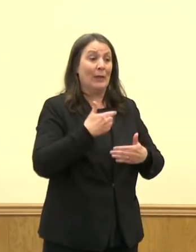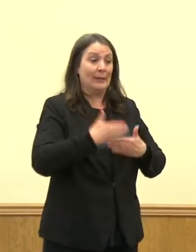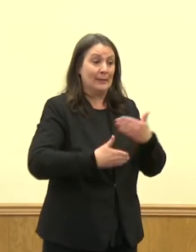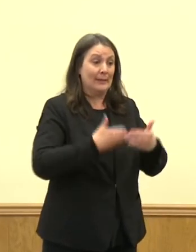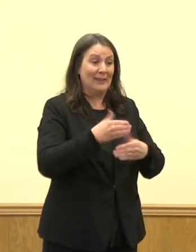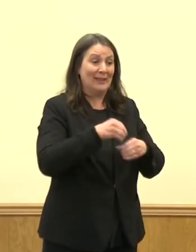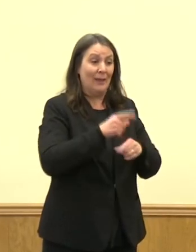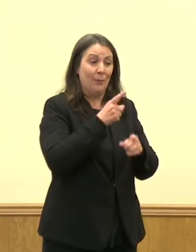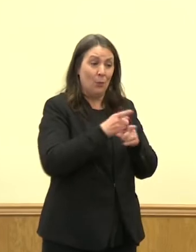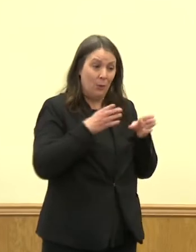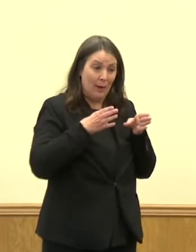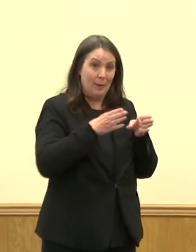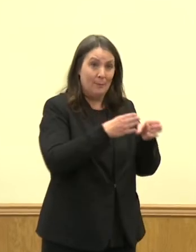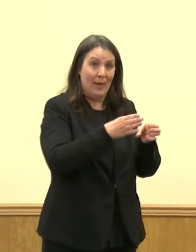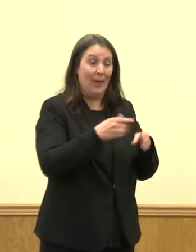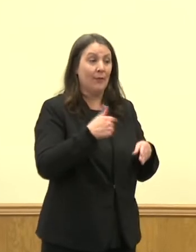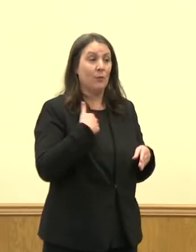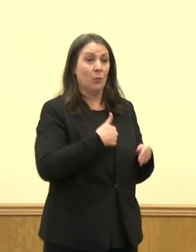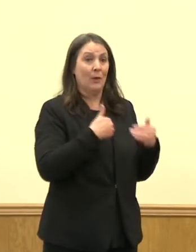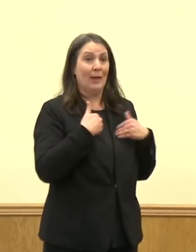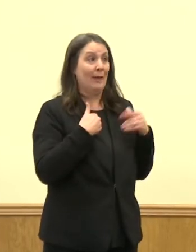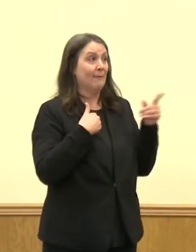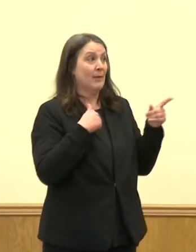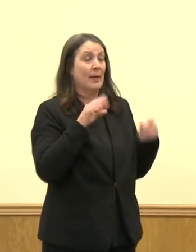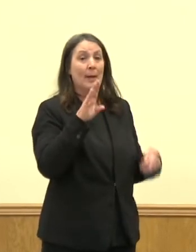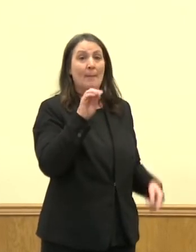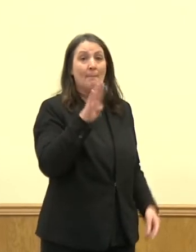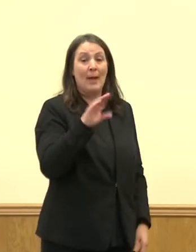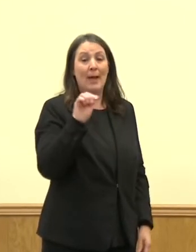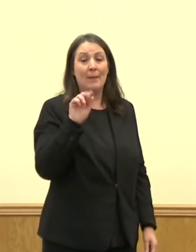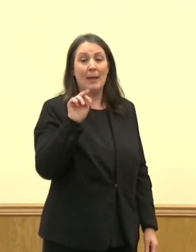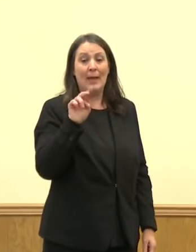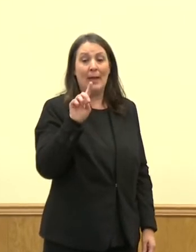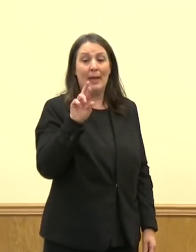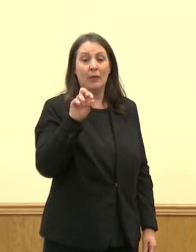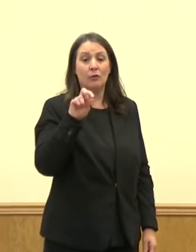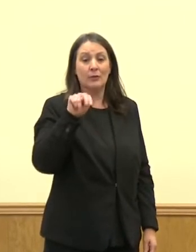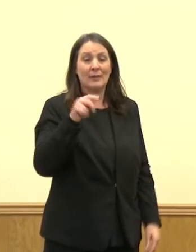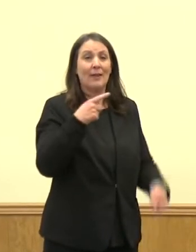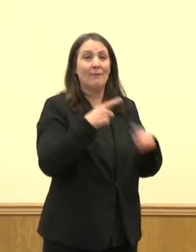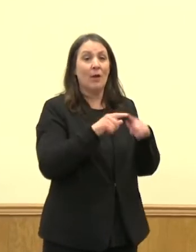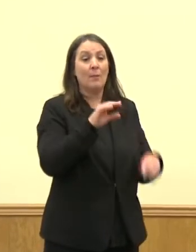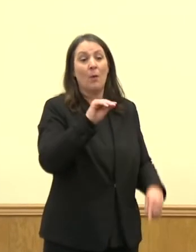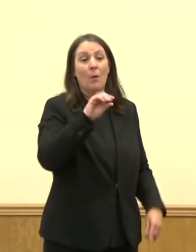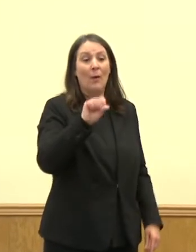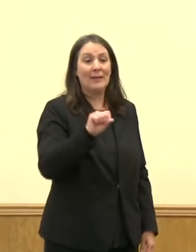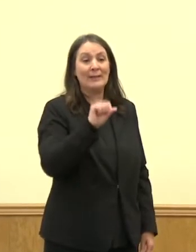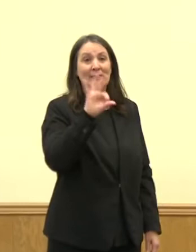path of improvement. We have Bob Anderson, president of OSF St. Francis.